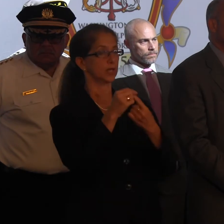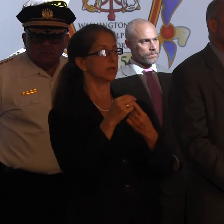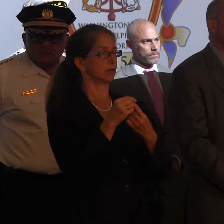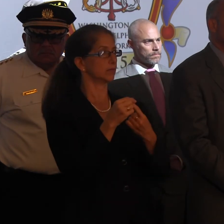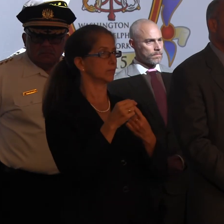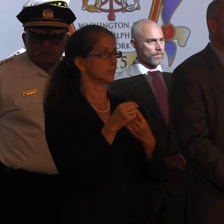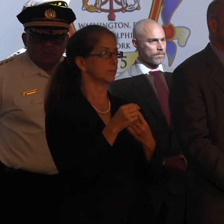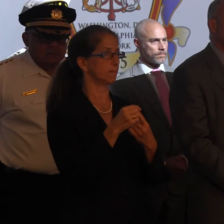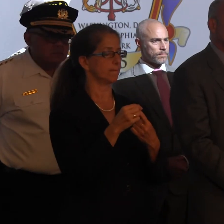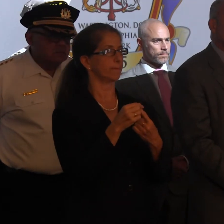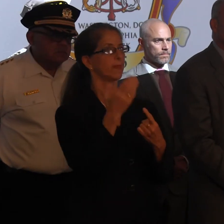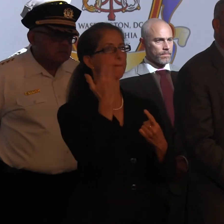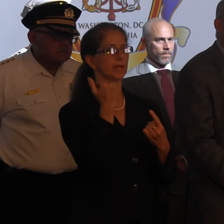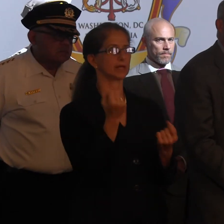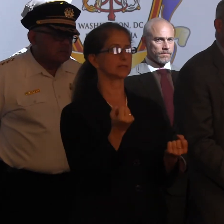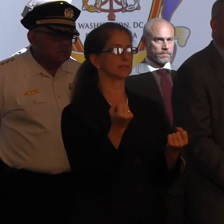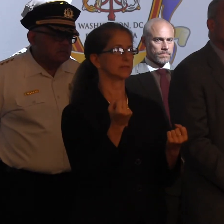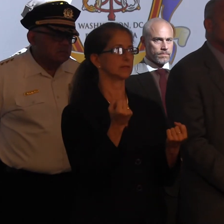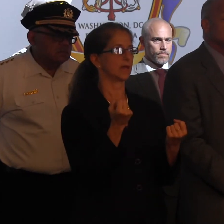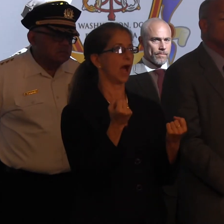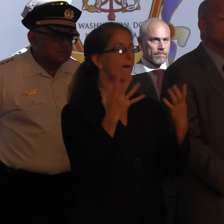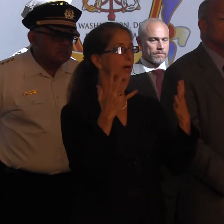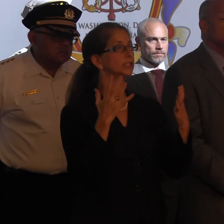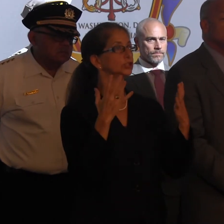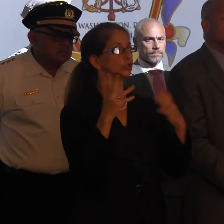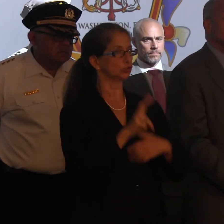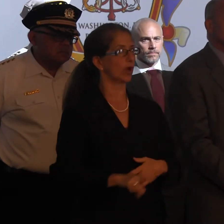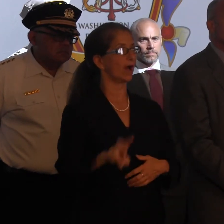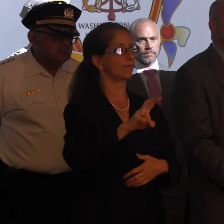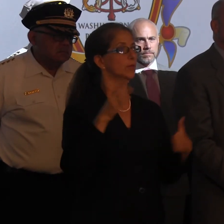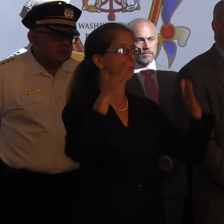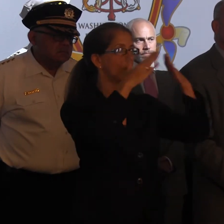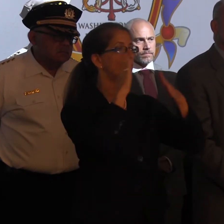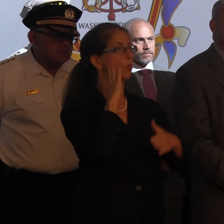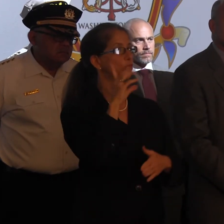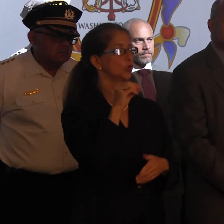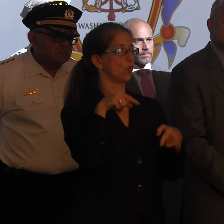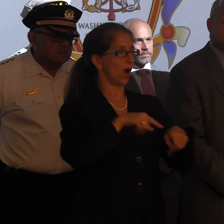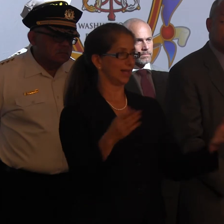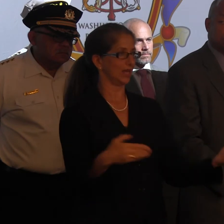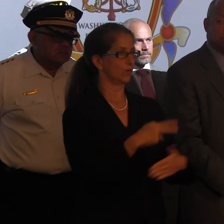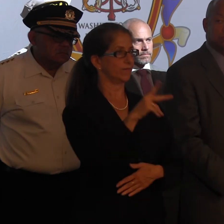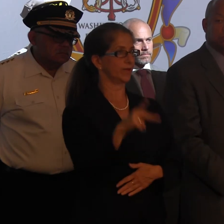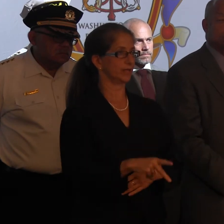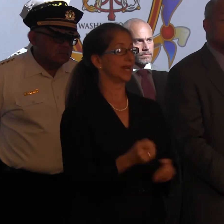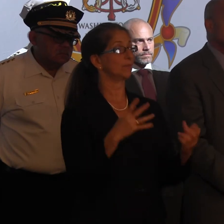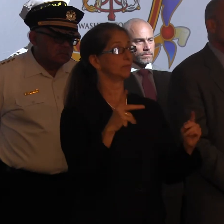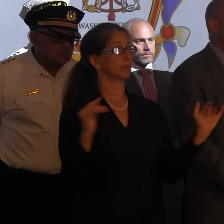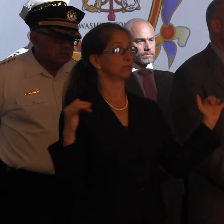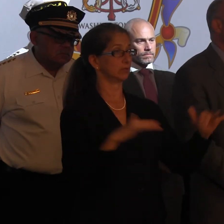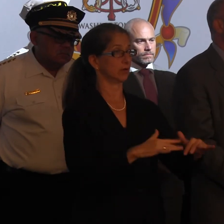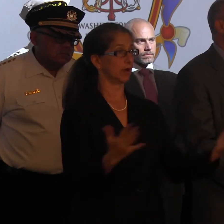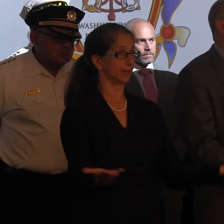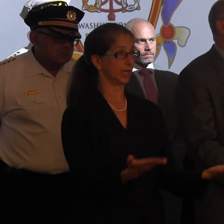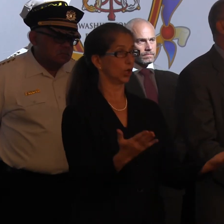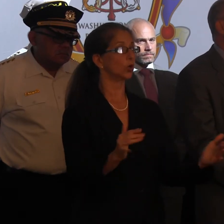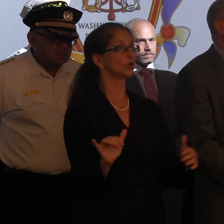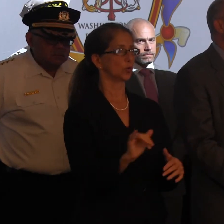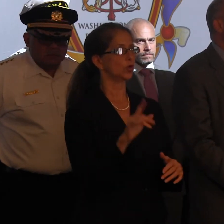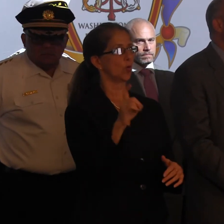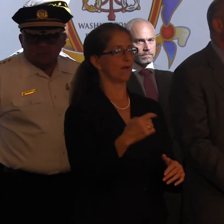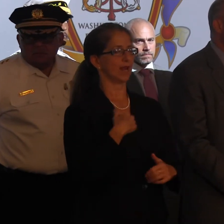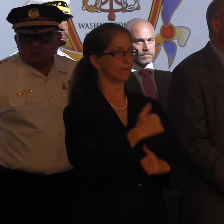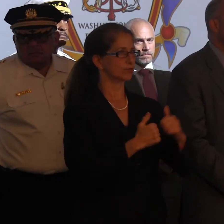amount of travel the Pope will do within the City of Philadelphia and the volume of people that are coming as well. But you have to have structure.